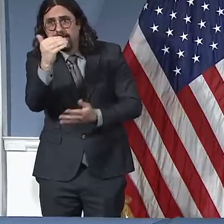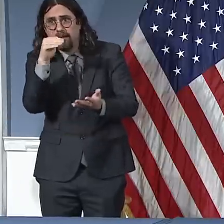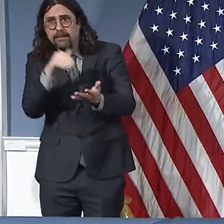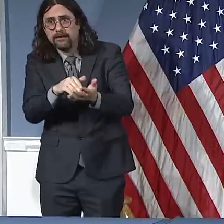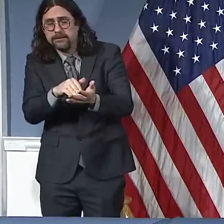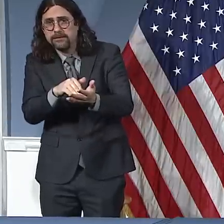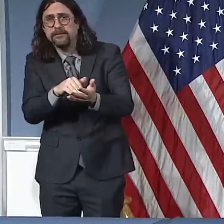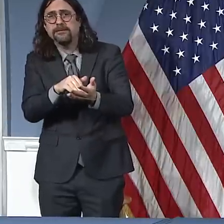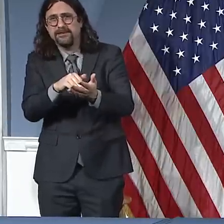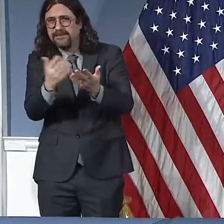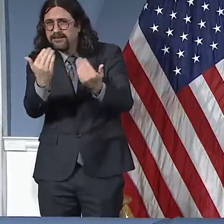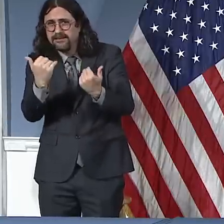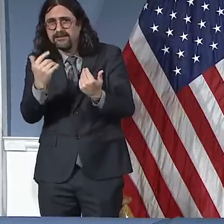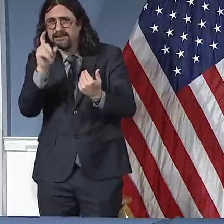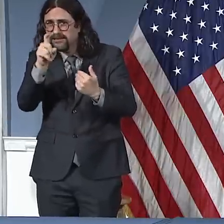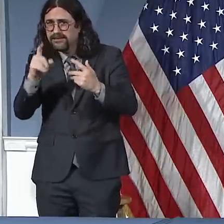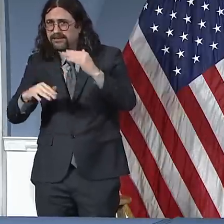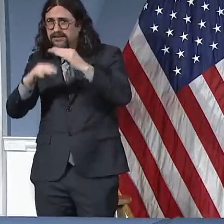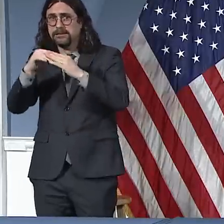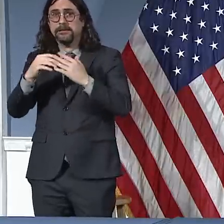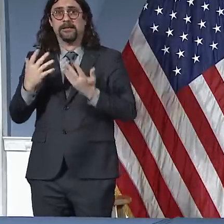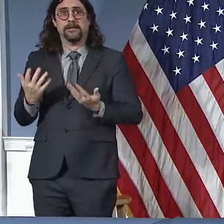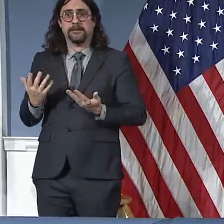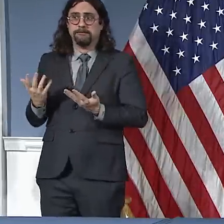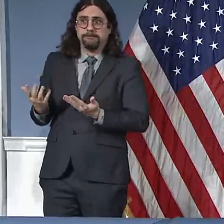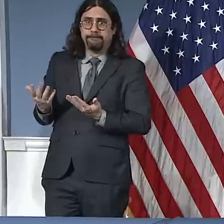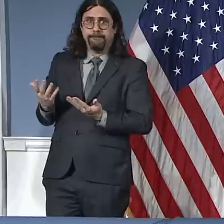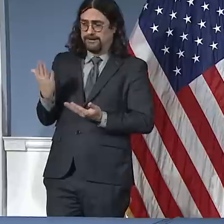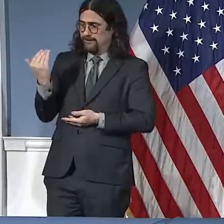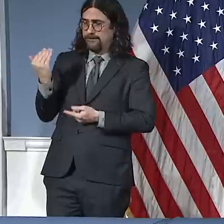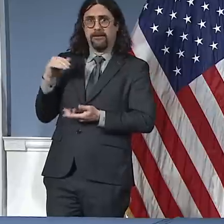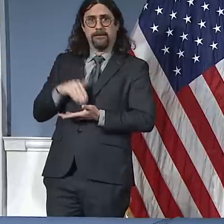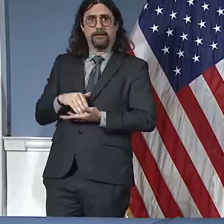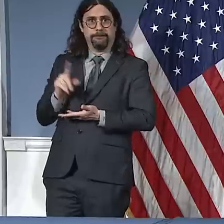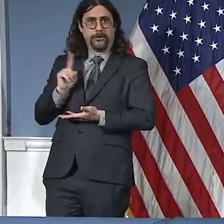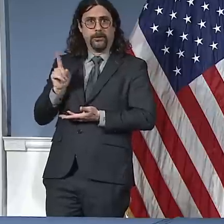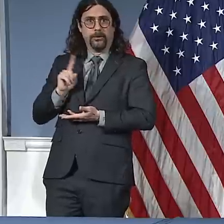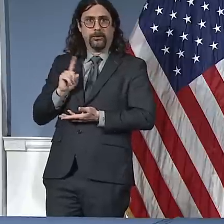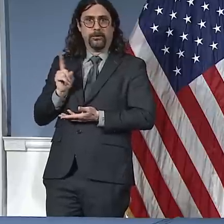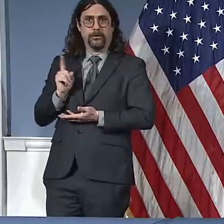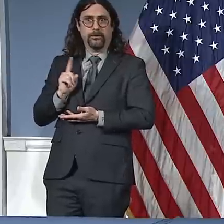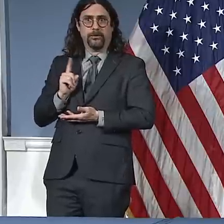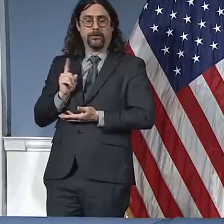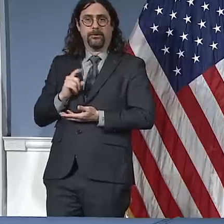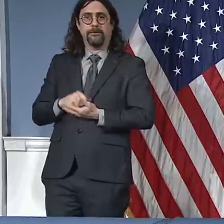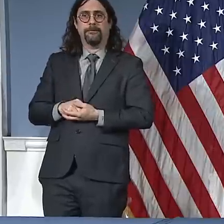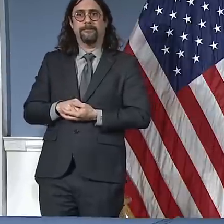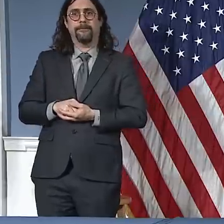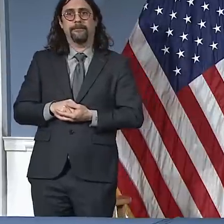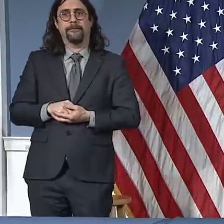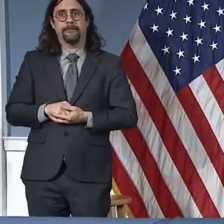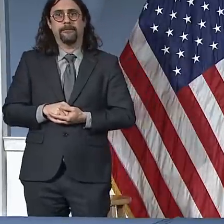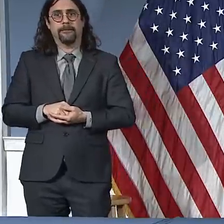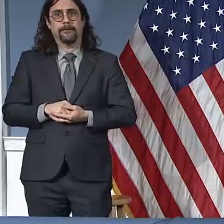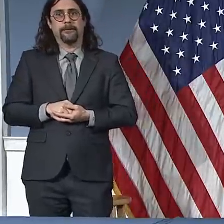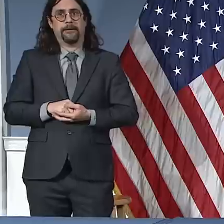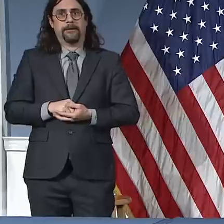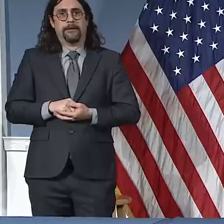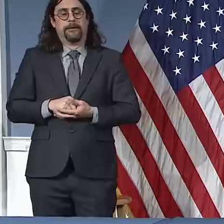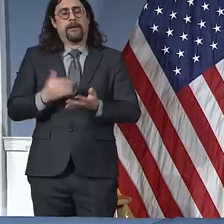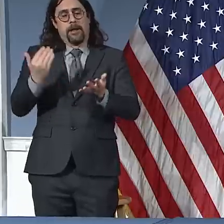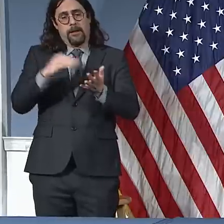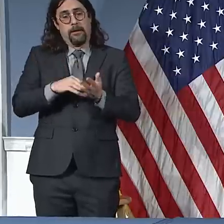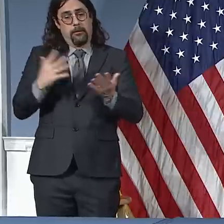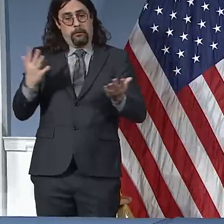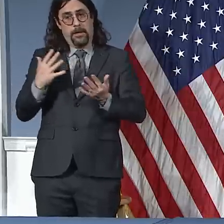has begun to happen. But I need everyone in Washington to understand that that will just get us to the first week of April. And I'm very worried about the first